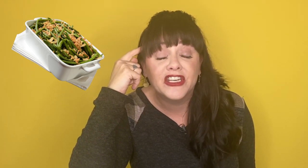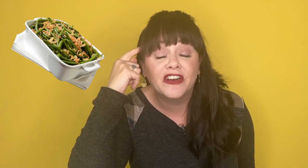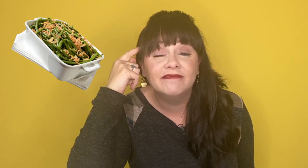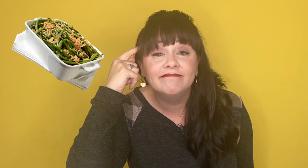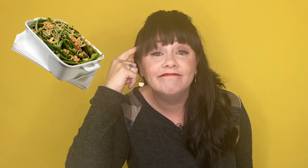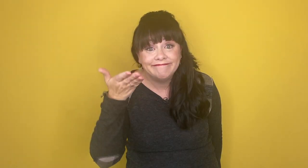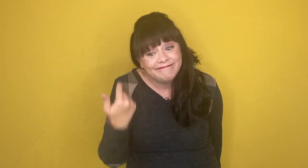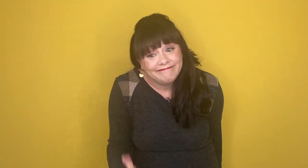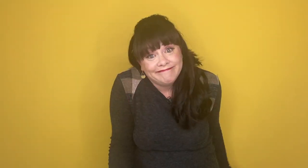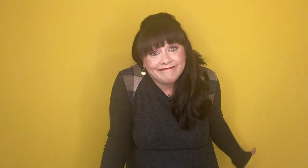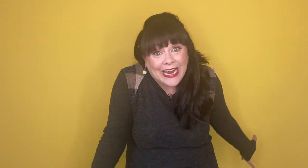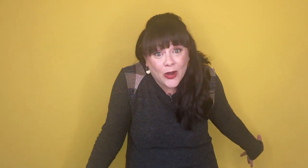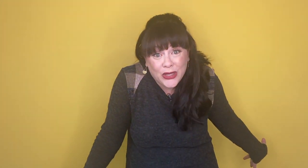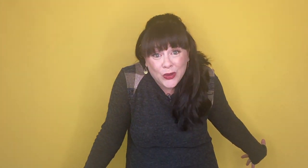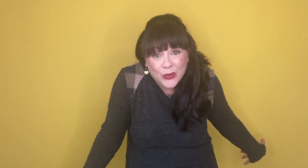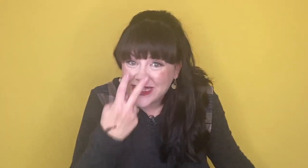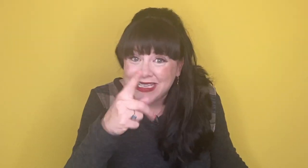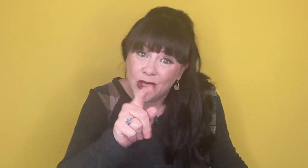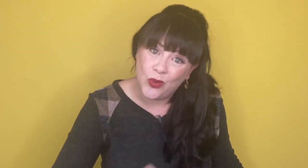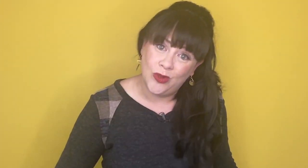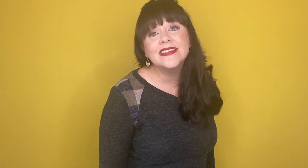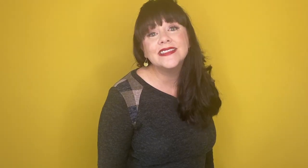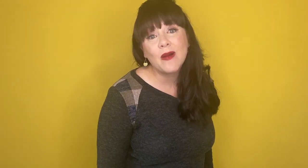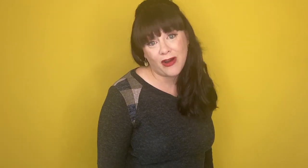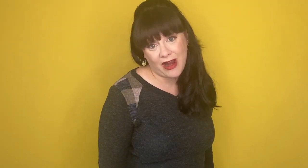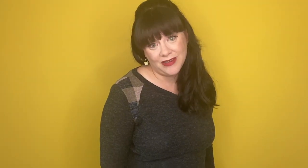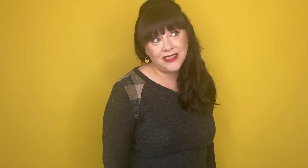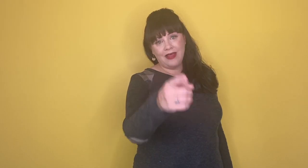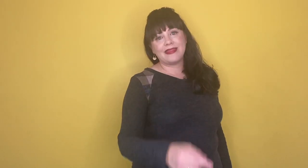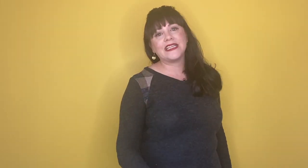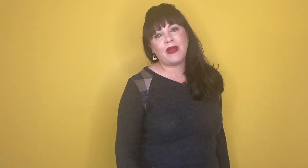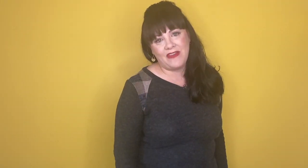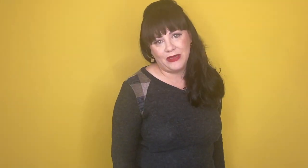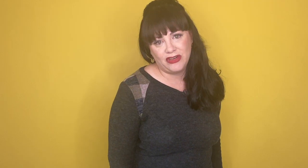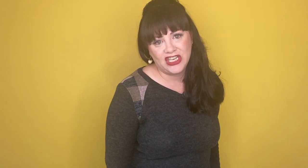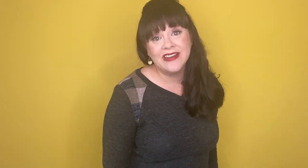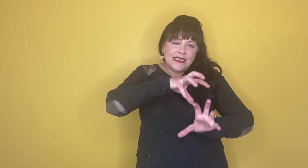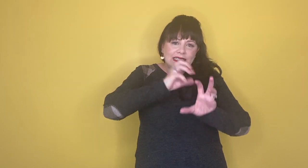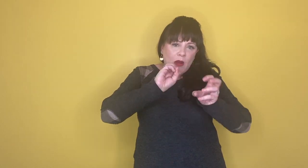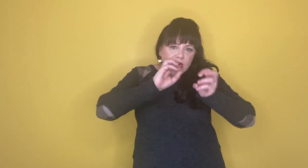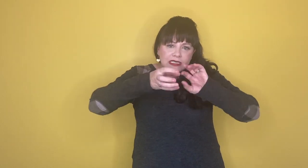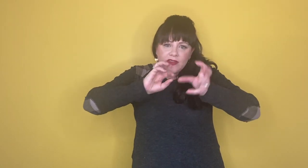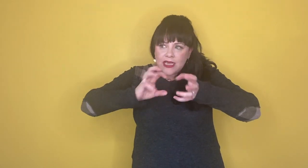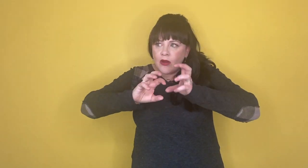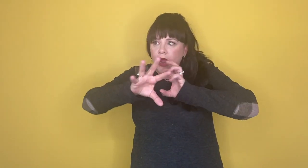year. I know you. It's you. Sauerkraut. That's my family tradition. The sourness of the sauerkraut